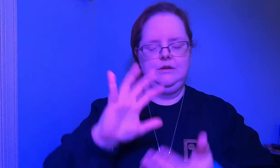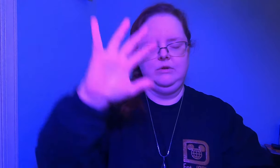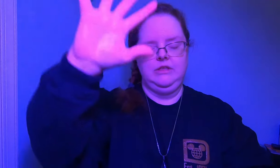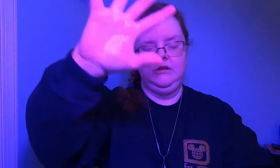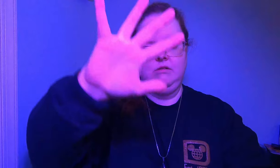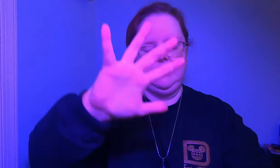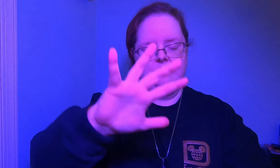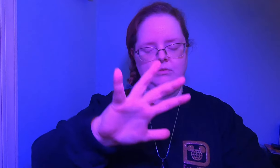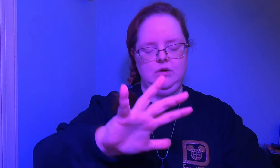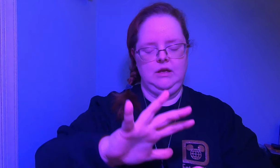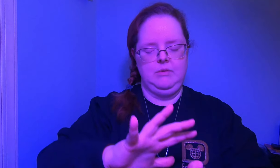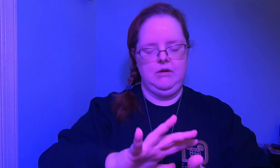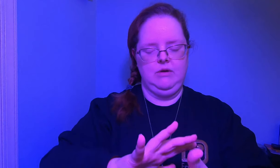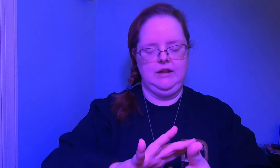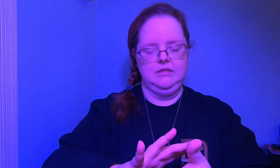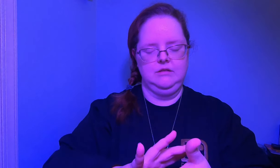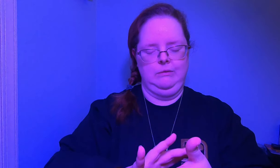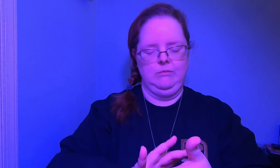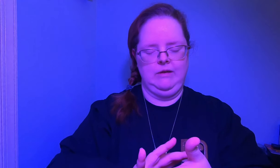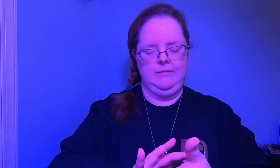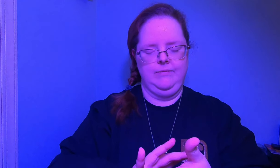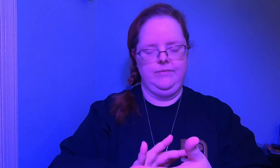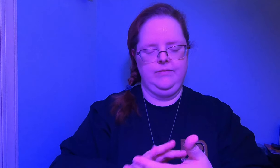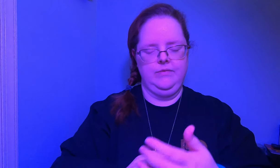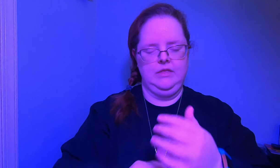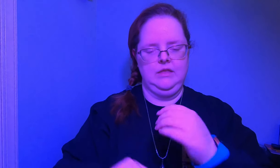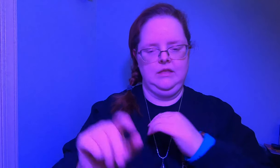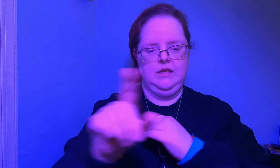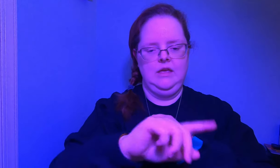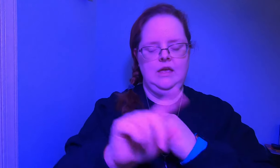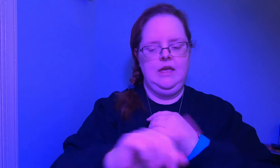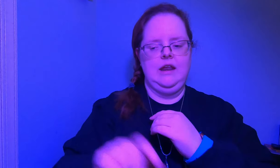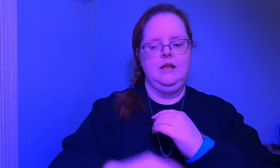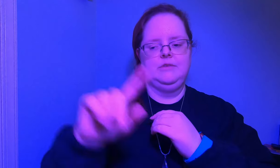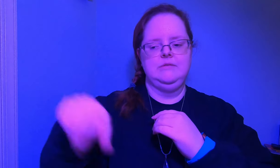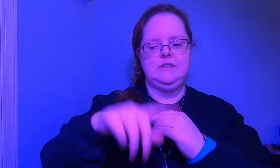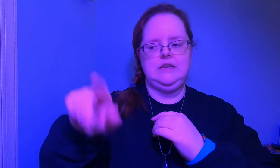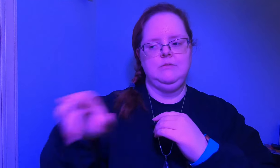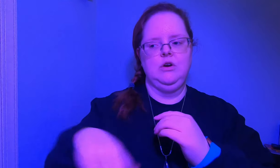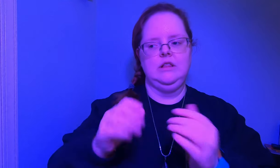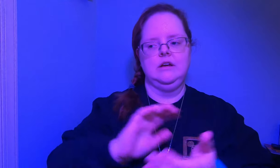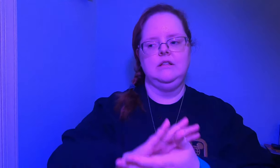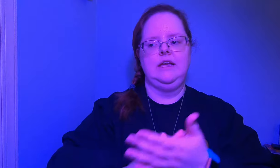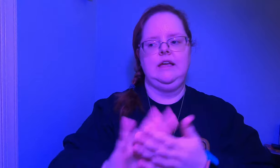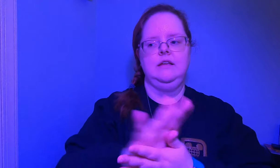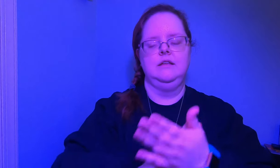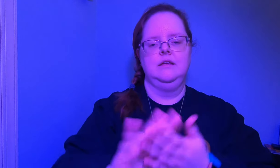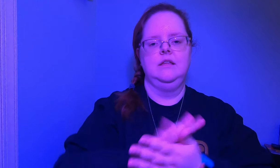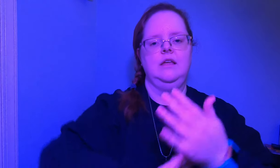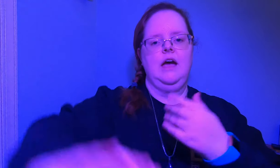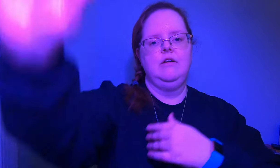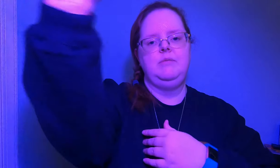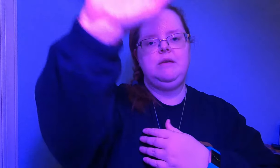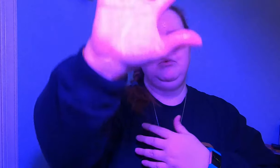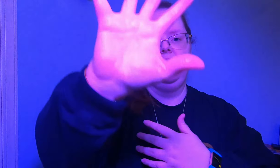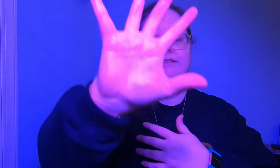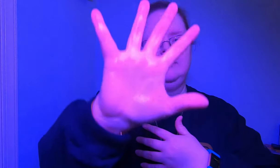what they don't need to worry about right at this moment it helps them see more clearly how to be present